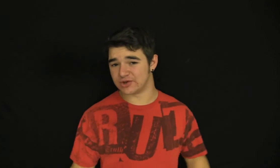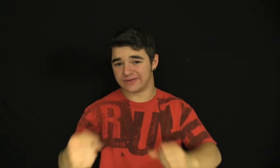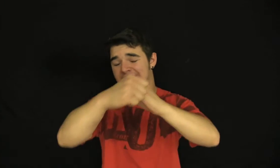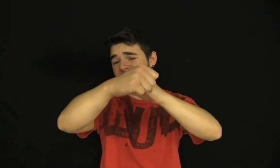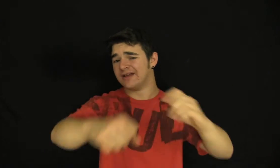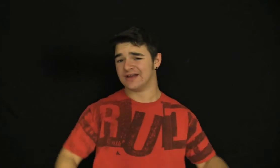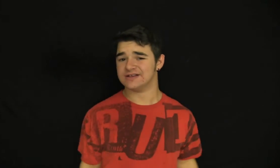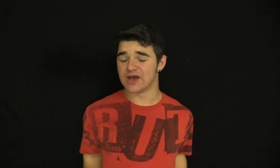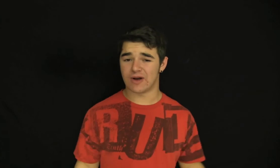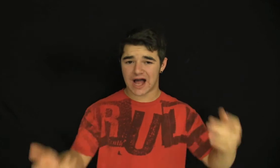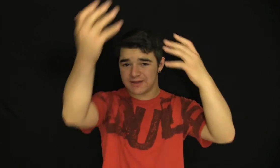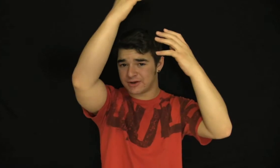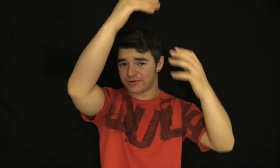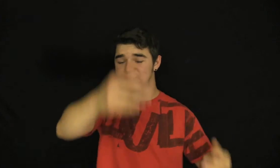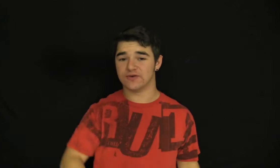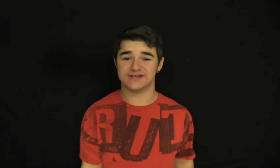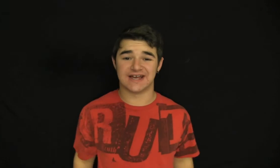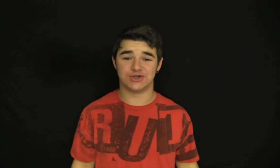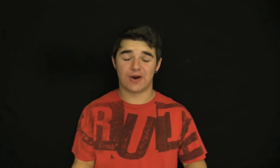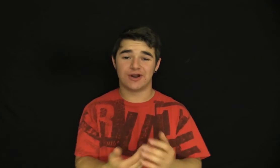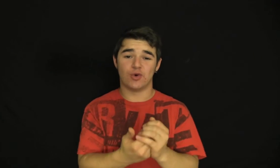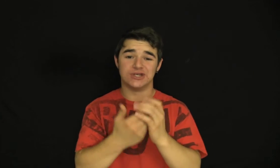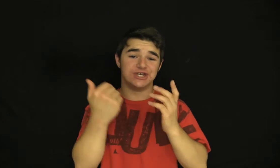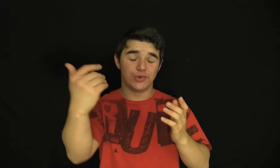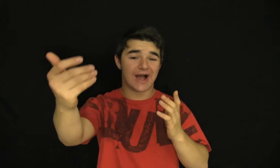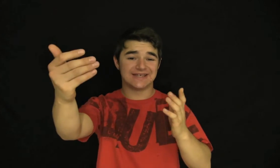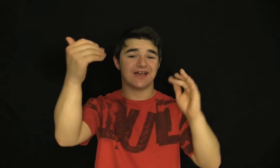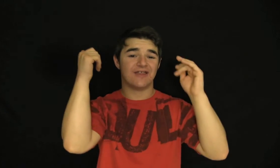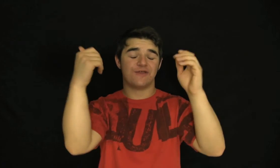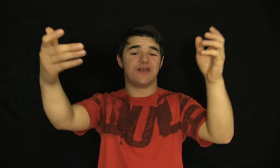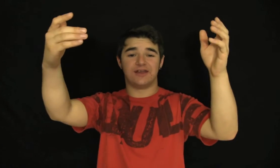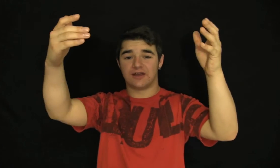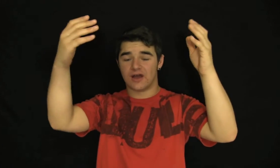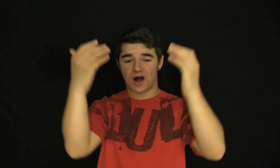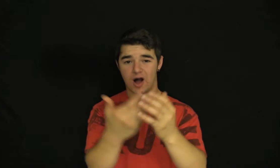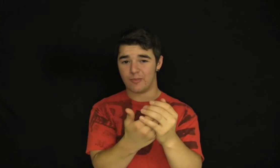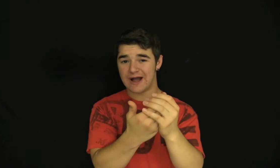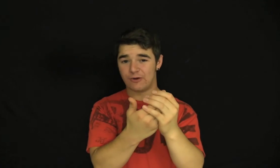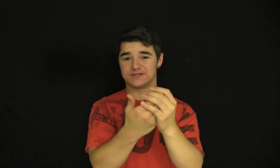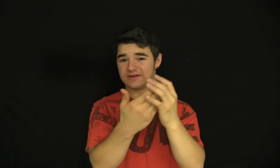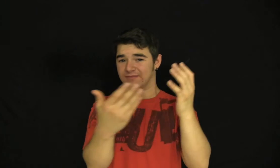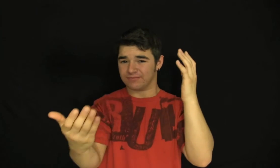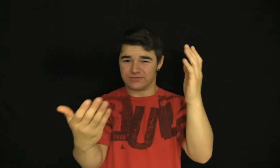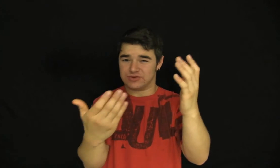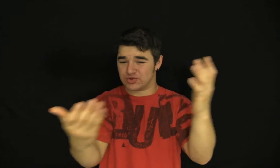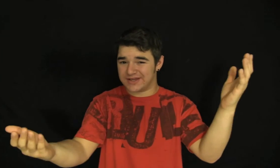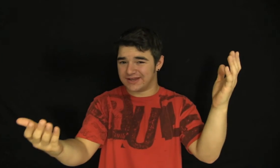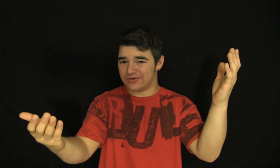doing that. So I'm going to throw two verses at you. I want to know what you guys think about drinking in